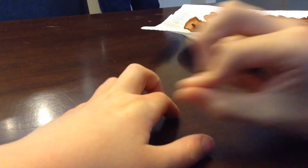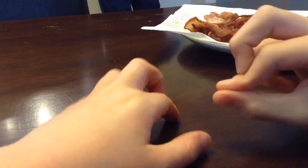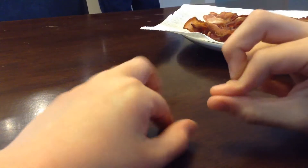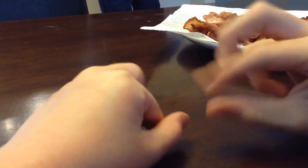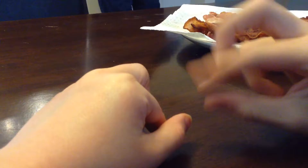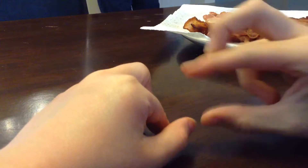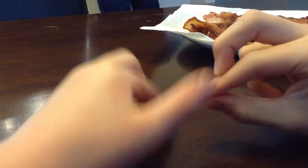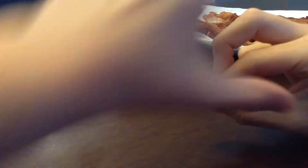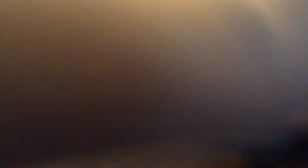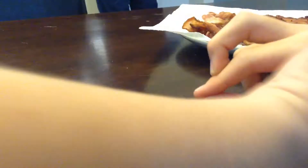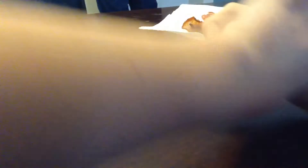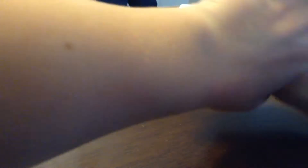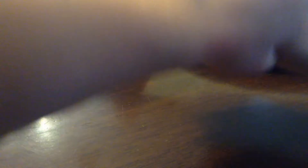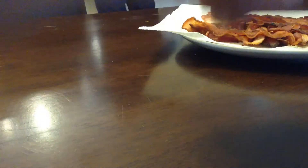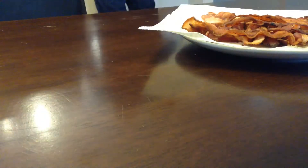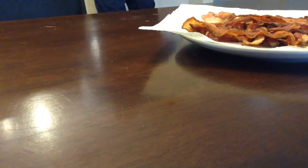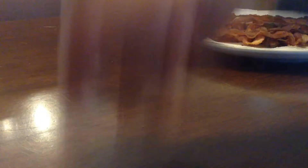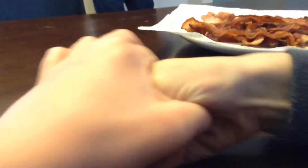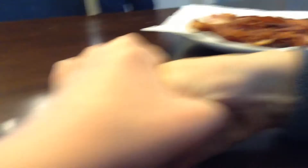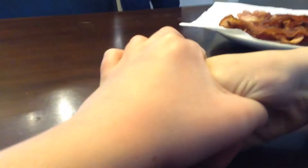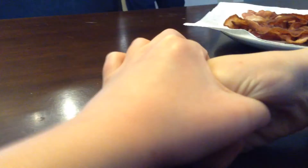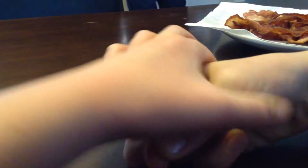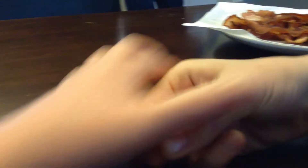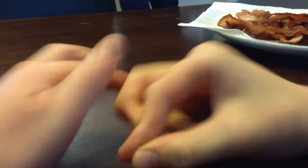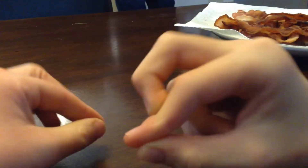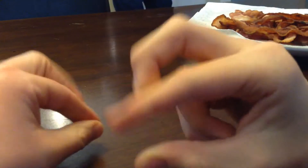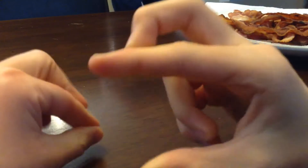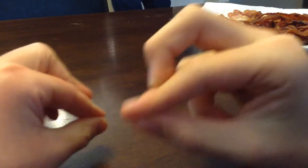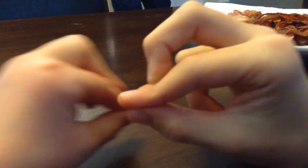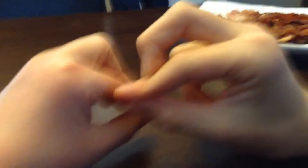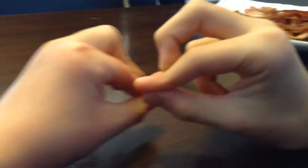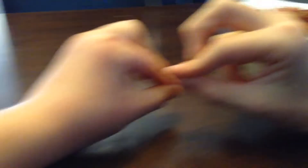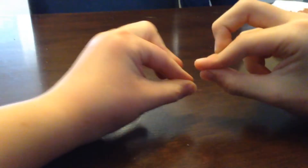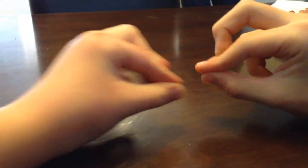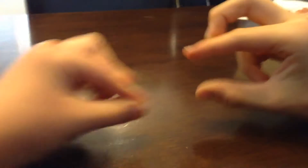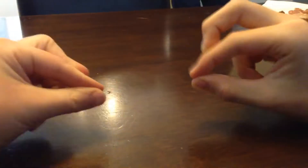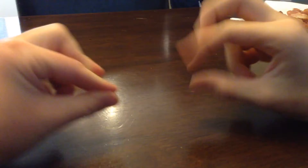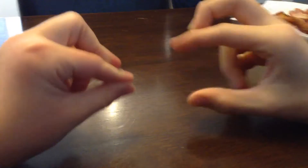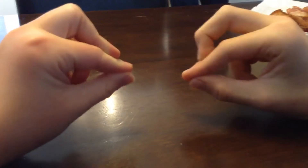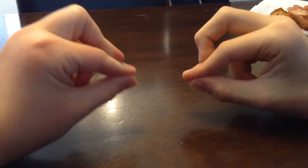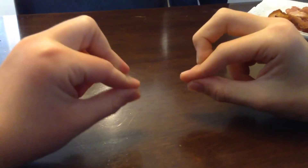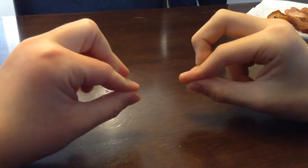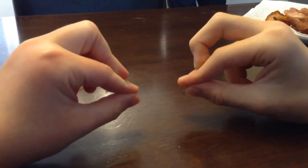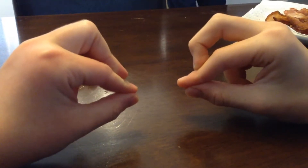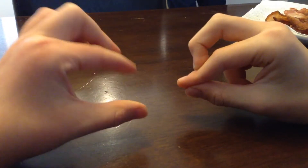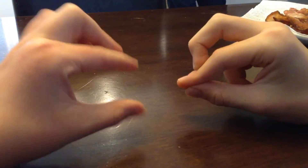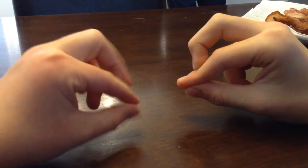Hi guys. I killed you! Oh no. What's your name? Angry